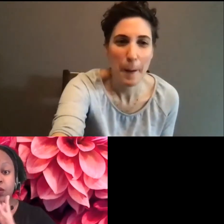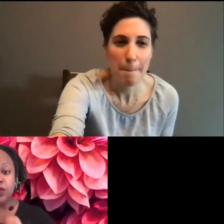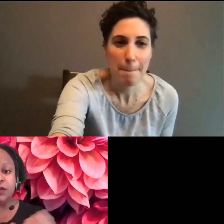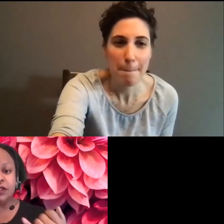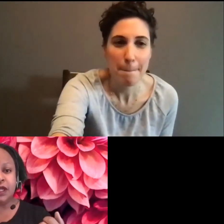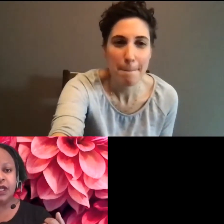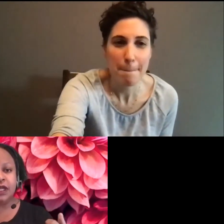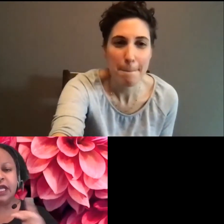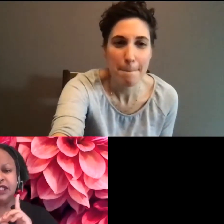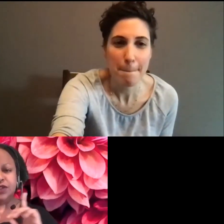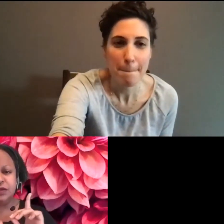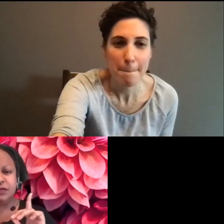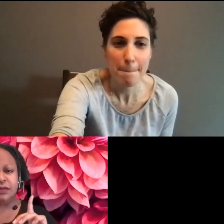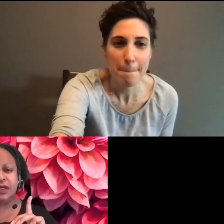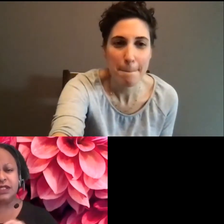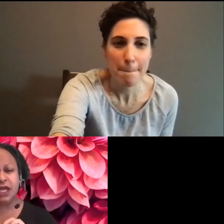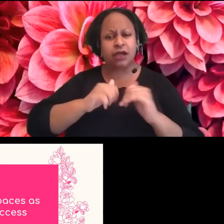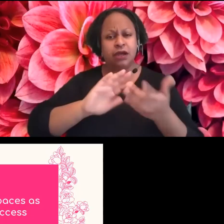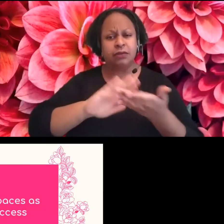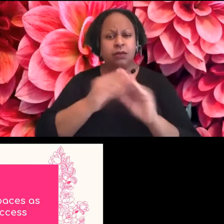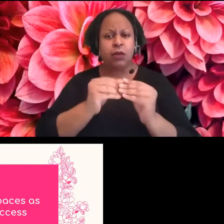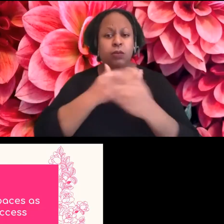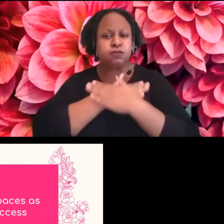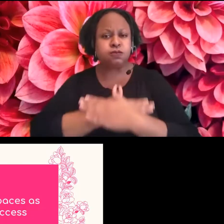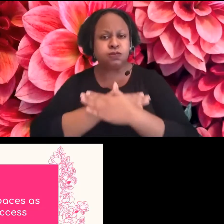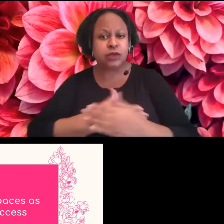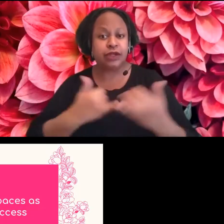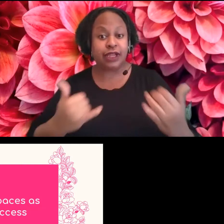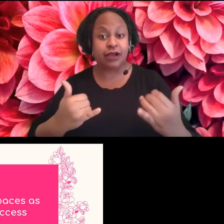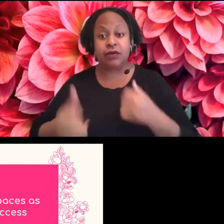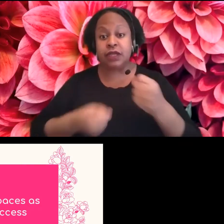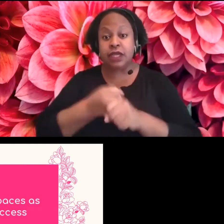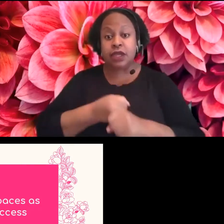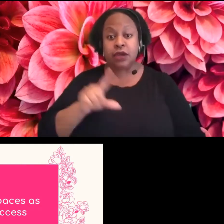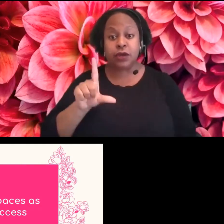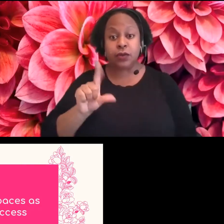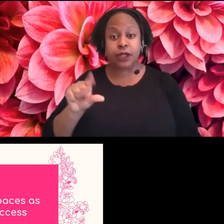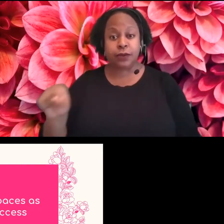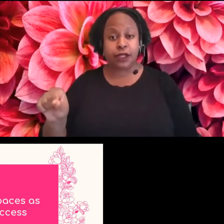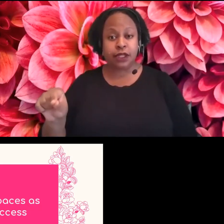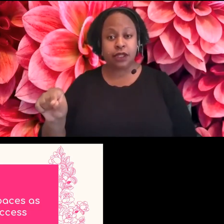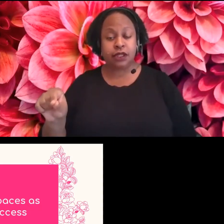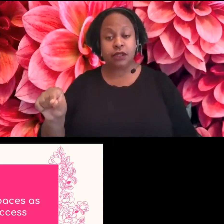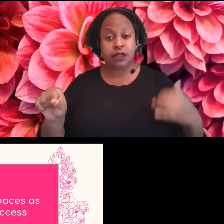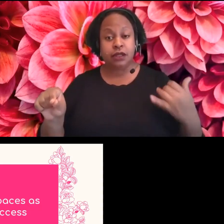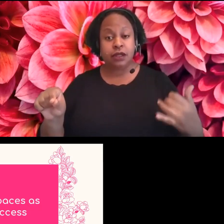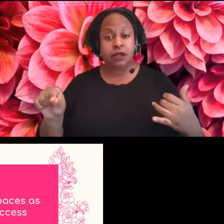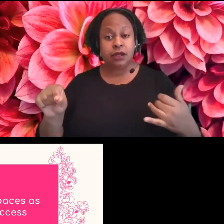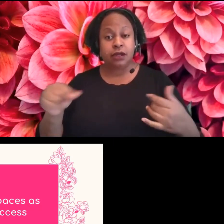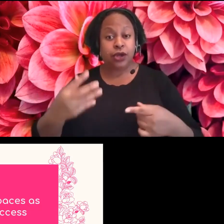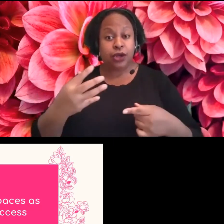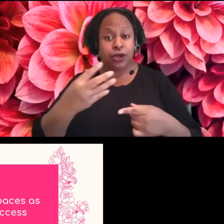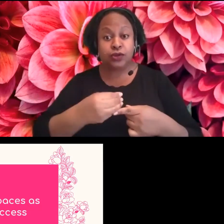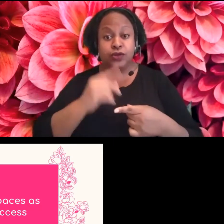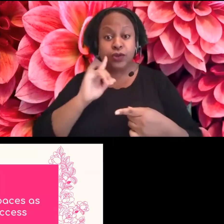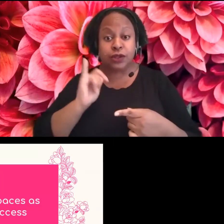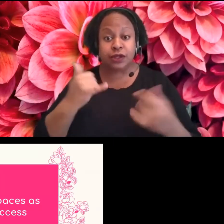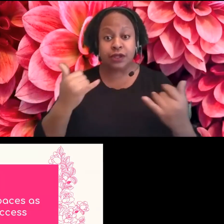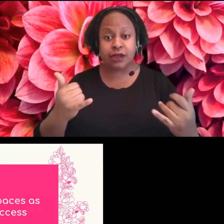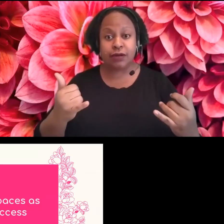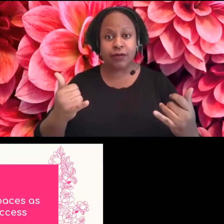and in 2020, especially where we sit right now culturally, uh, with non-disabled people